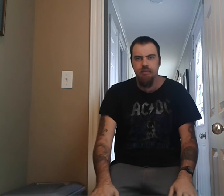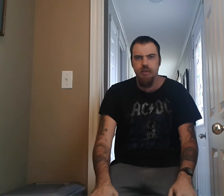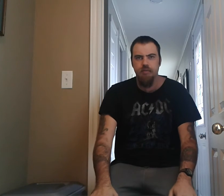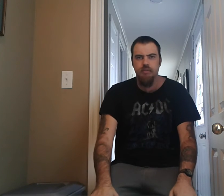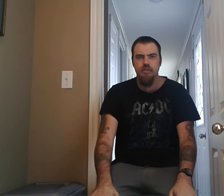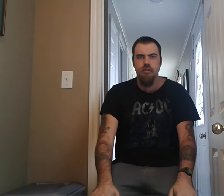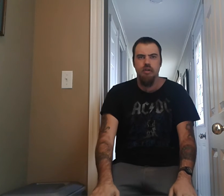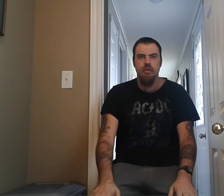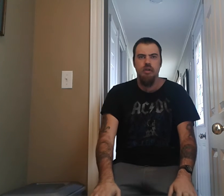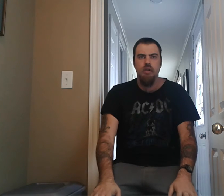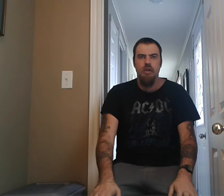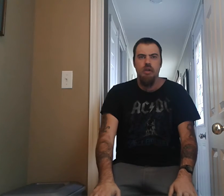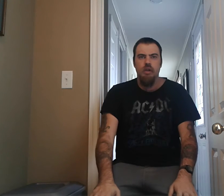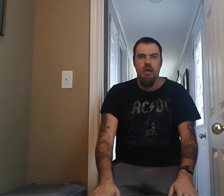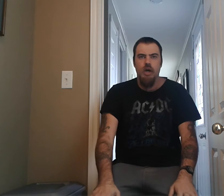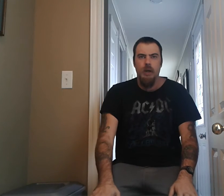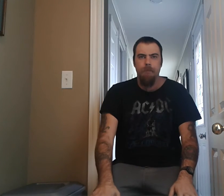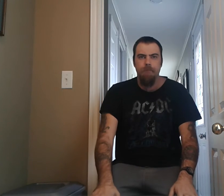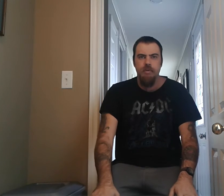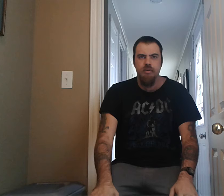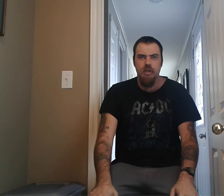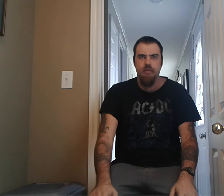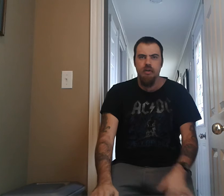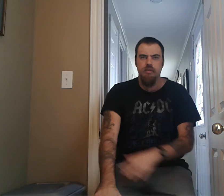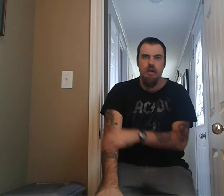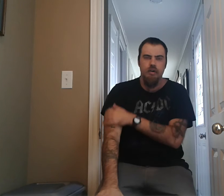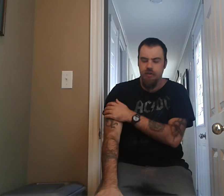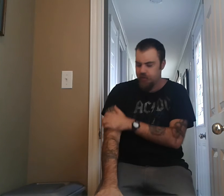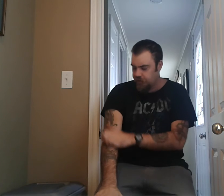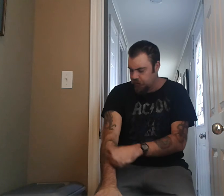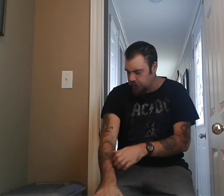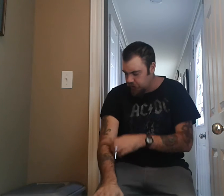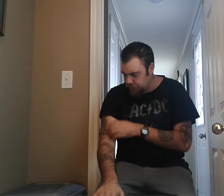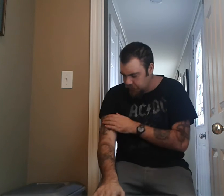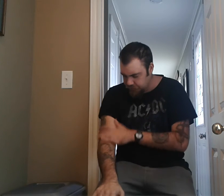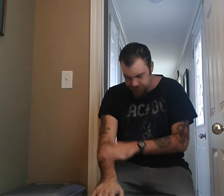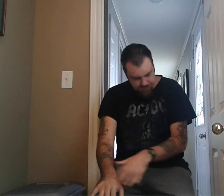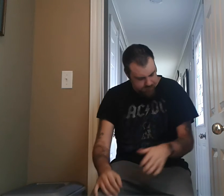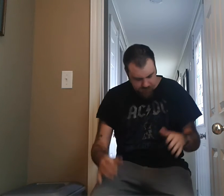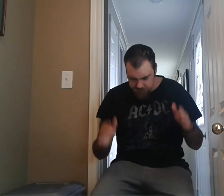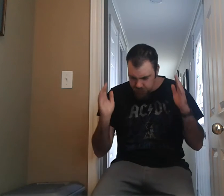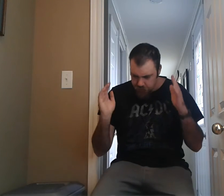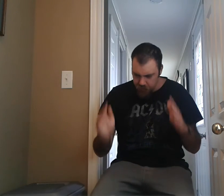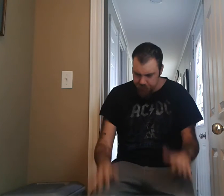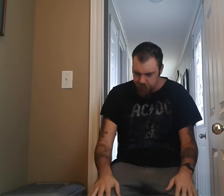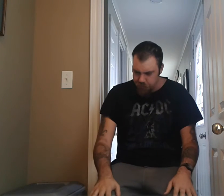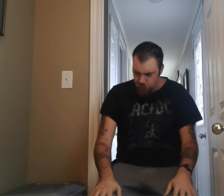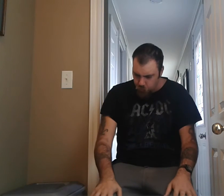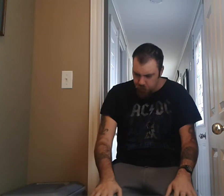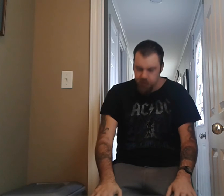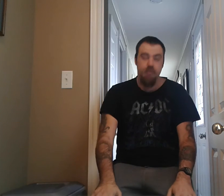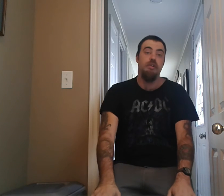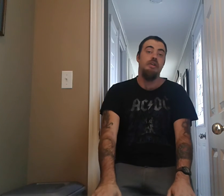for sure. Um, it's another guitarist, as I am, um, definitely really, really good.